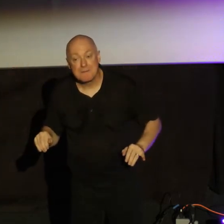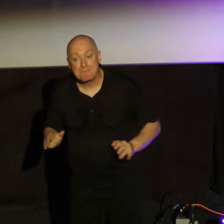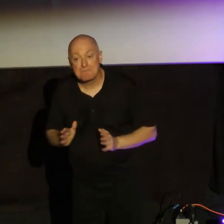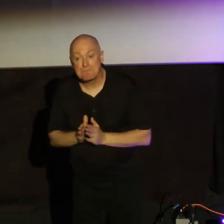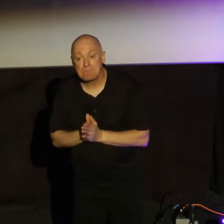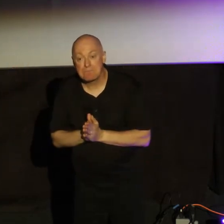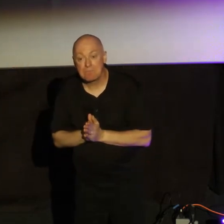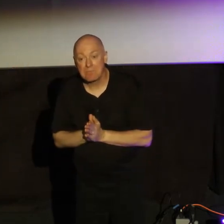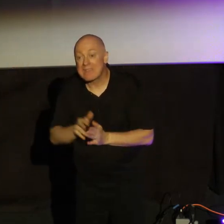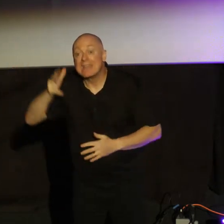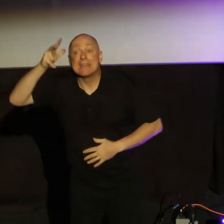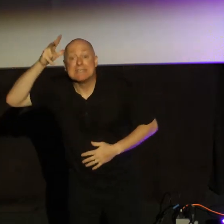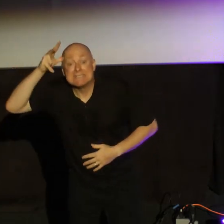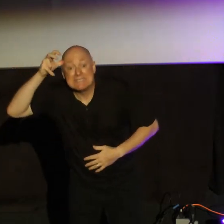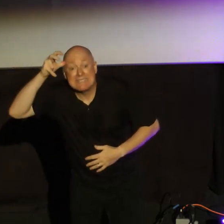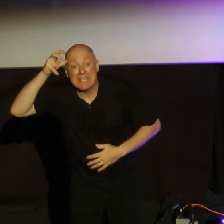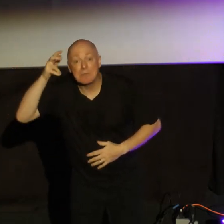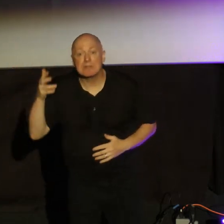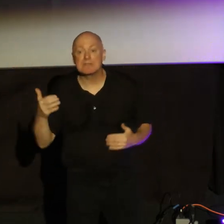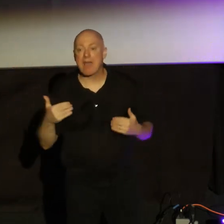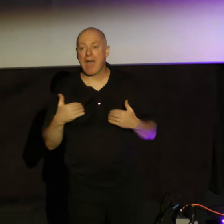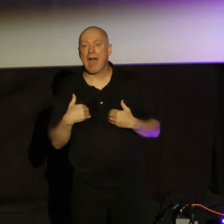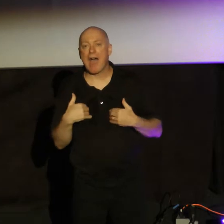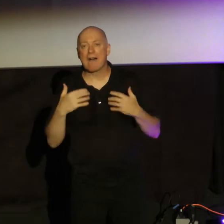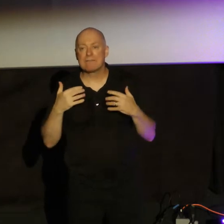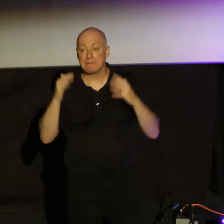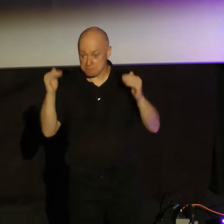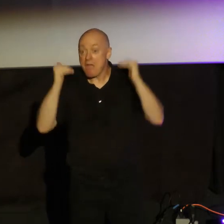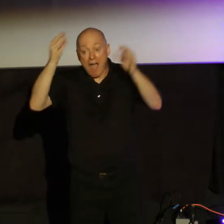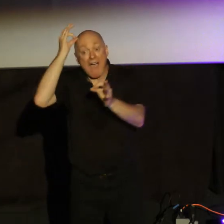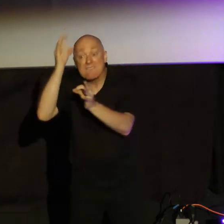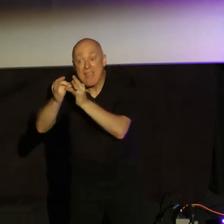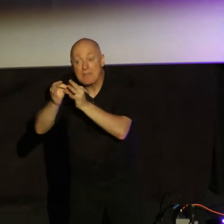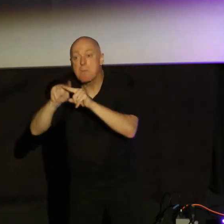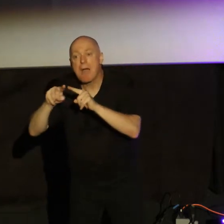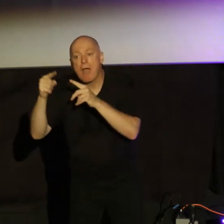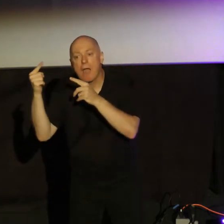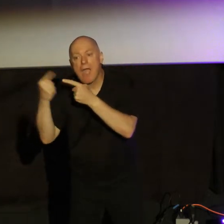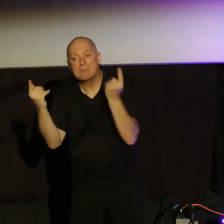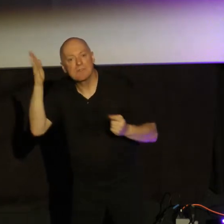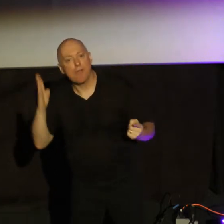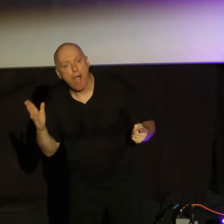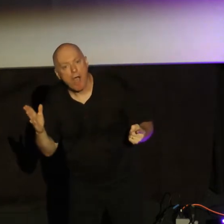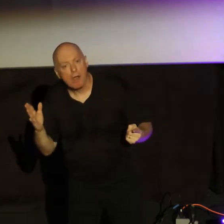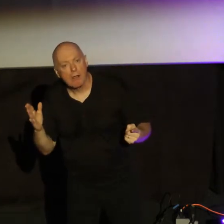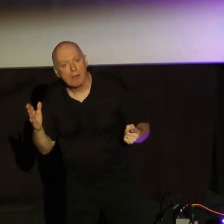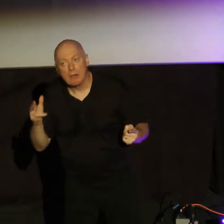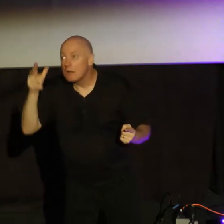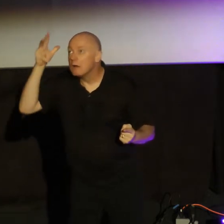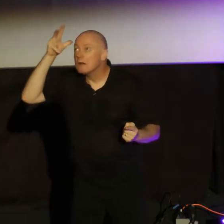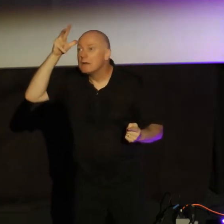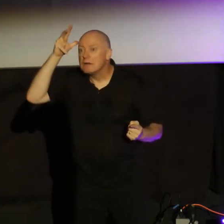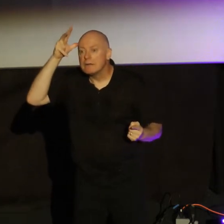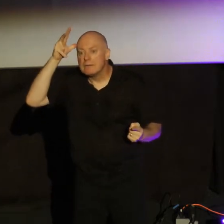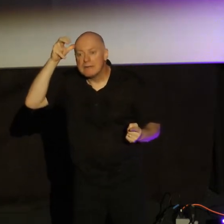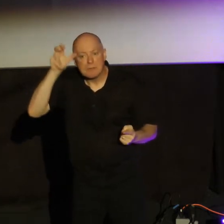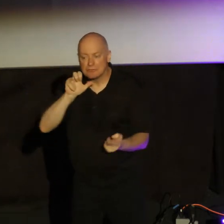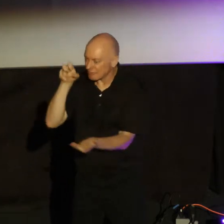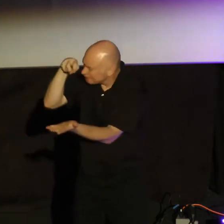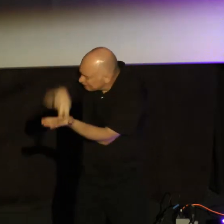They have in some senses, we would say, high level faith. And they are enemies of God. They have not bend the knee. They have not